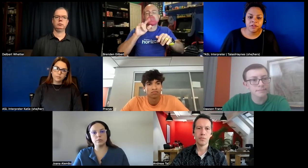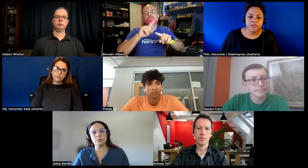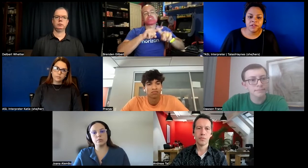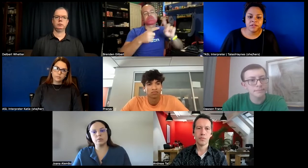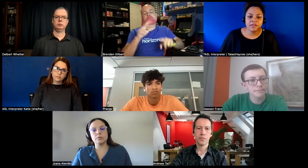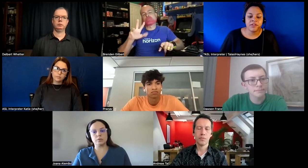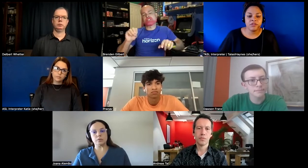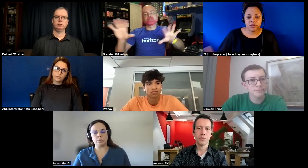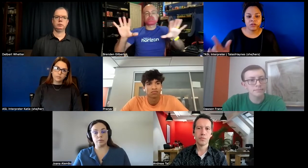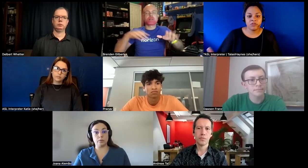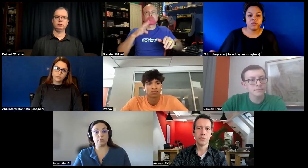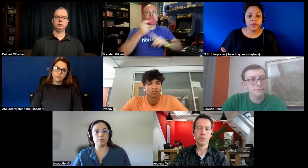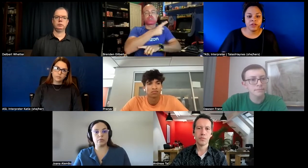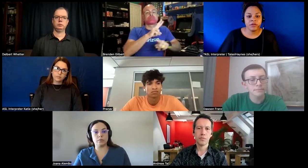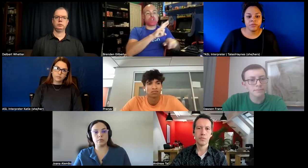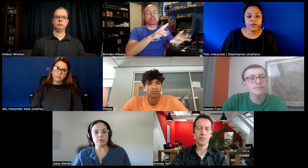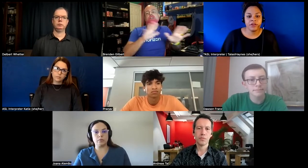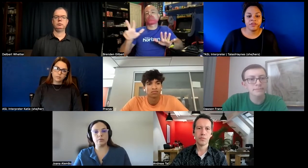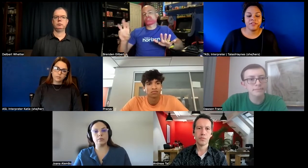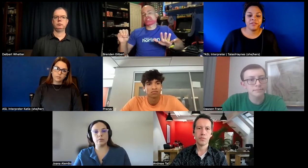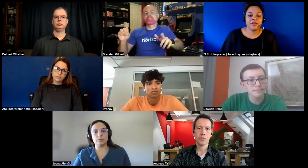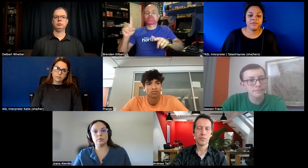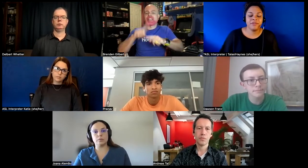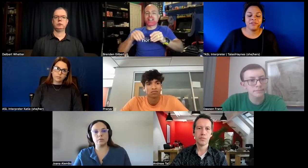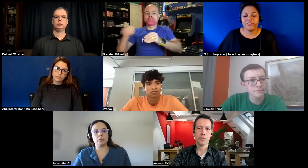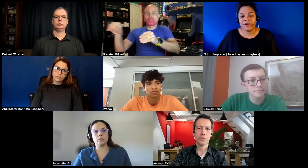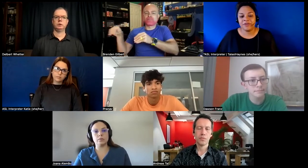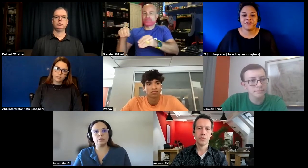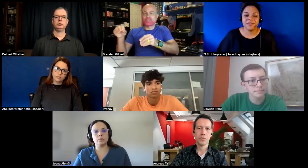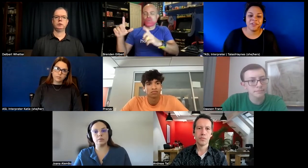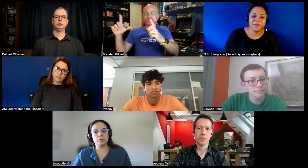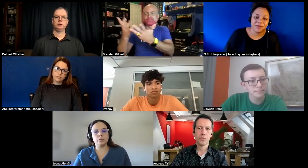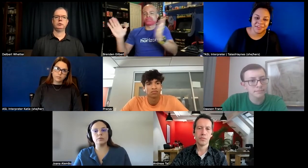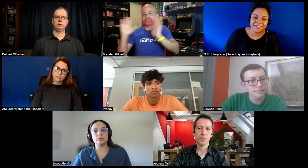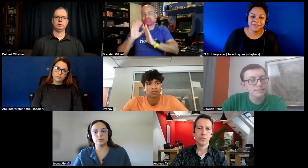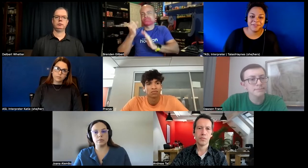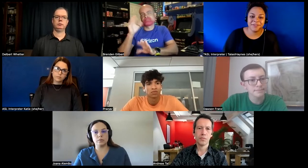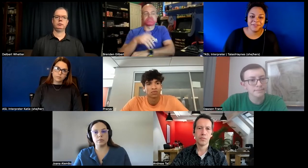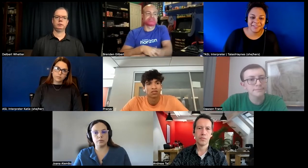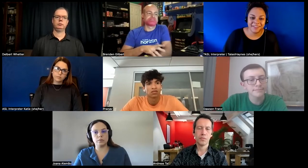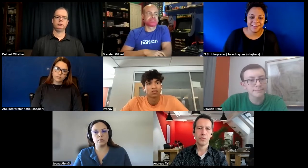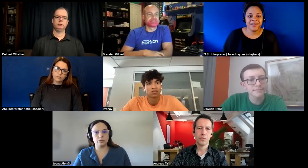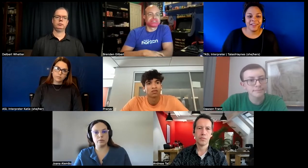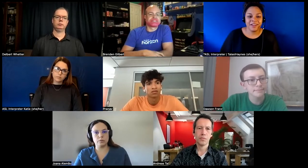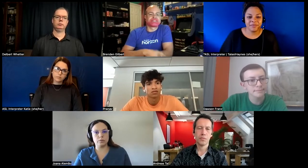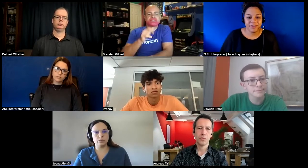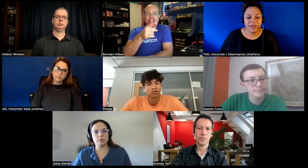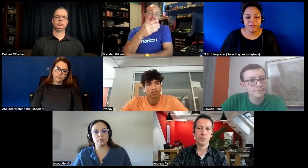that's in the distance and then it'll zoom in but in a that's um in vr which is different than 360. 360 um you can't